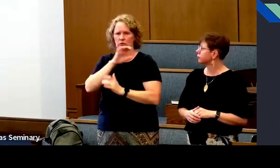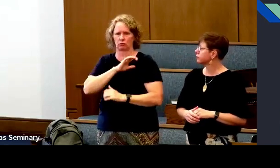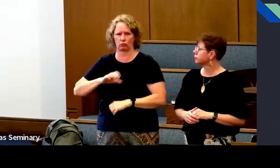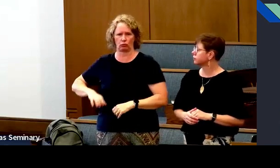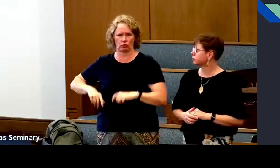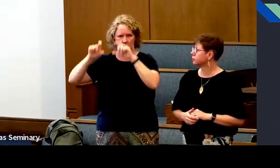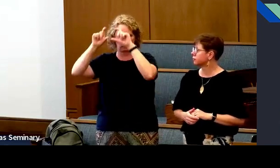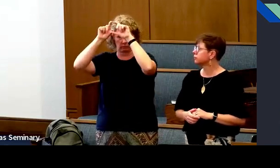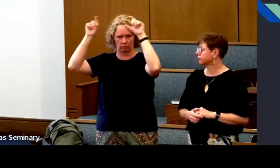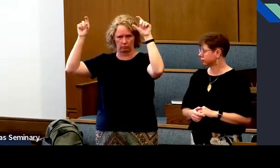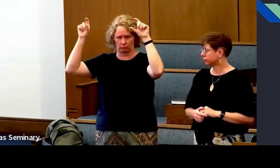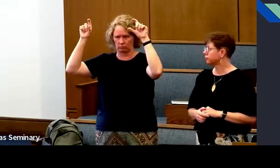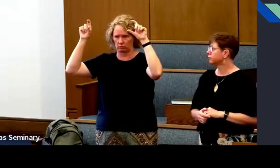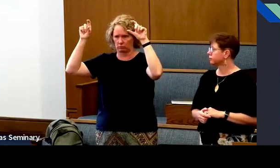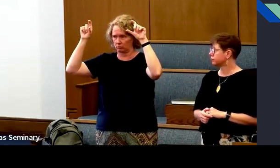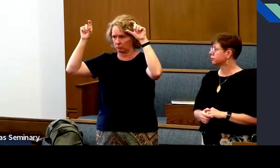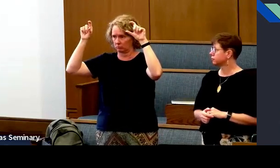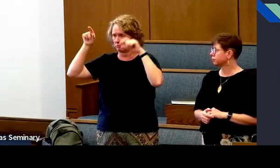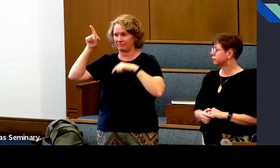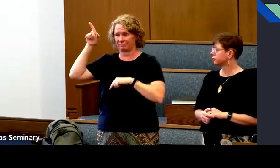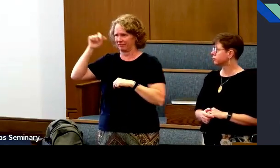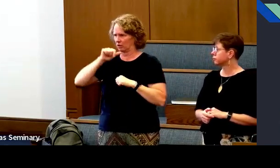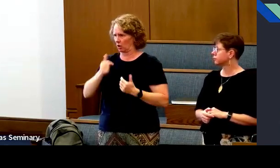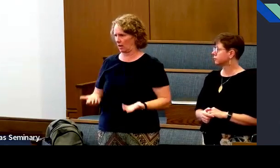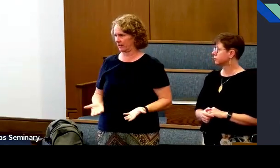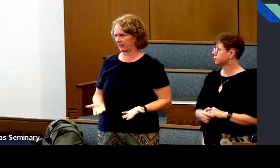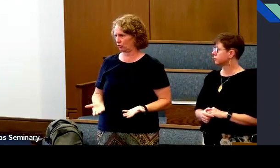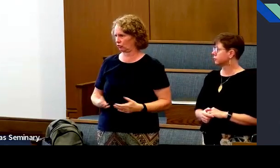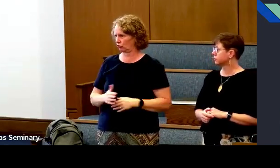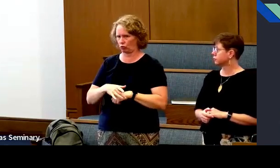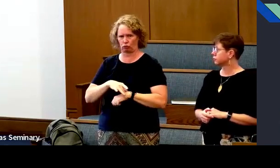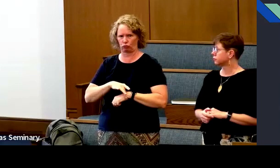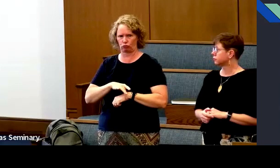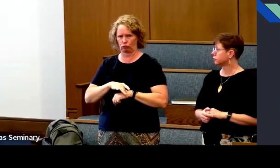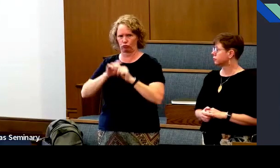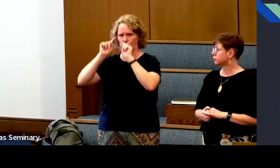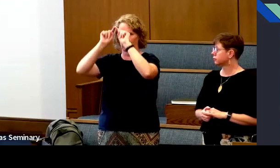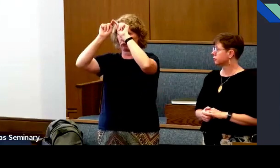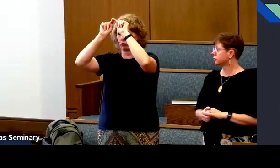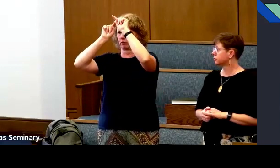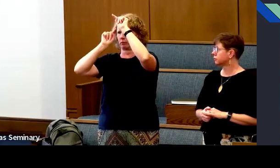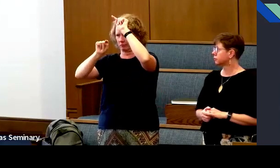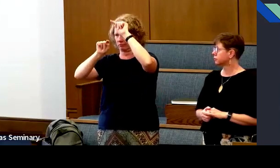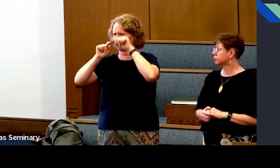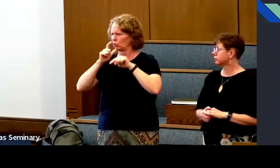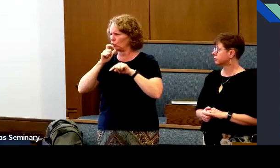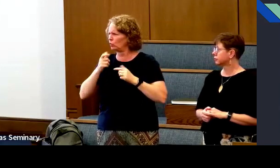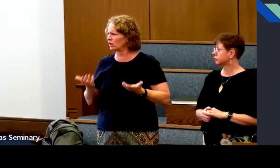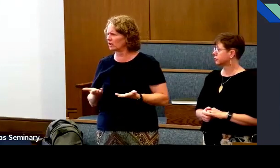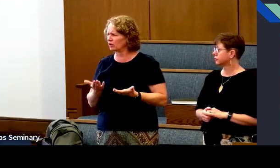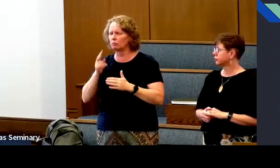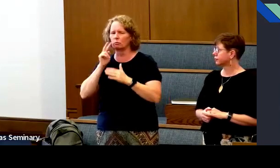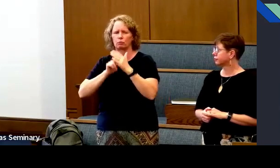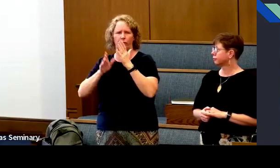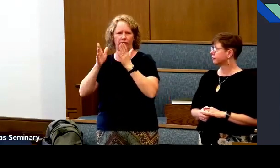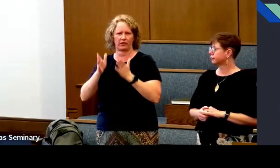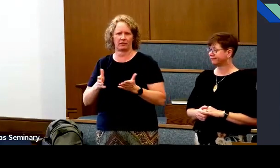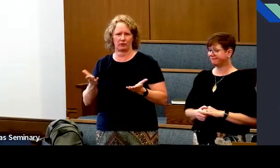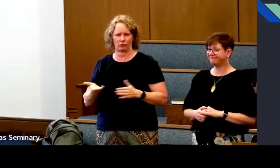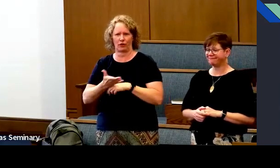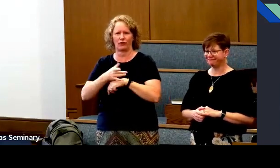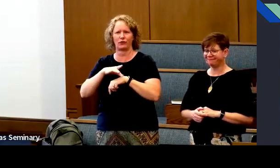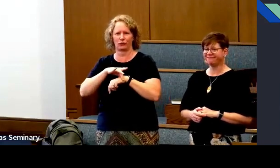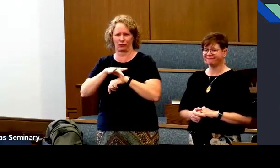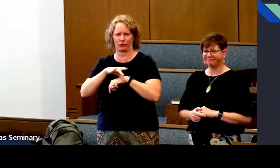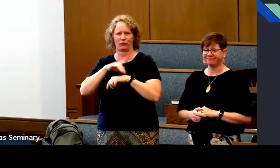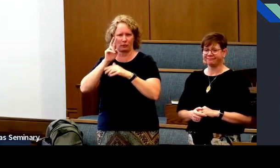is Jesus Christ. In that top box, he's not here on earth. Underneath it, we have